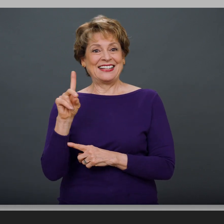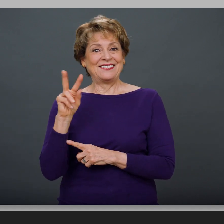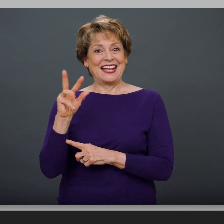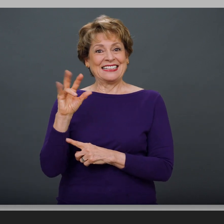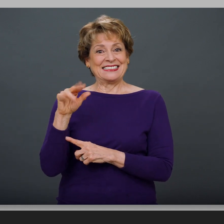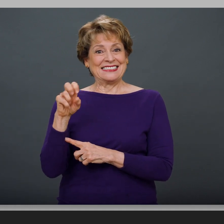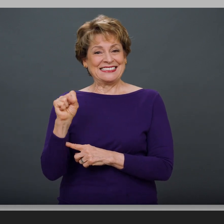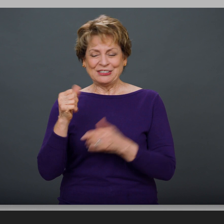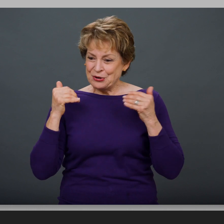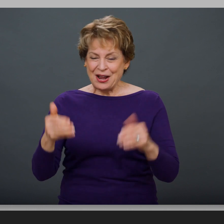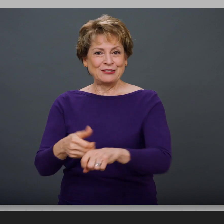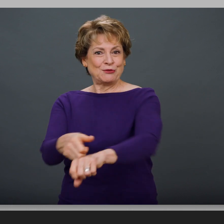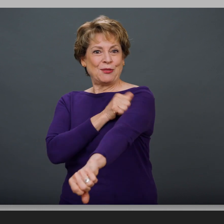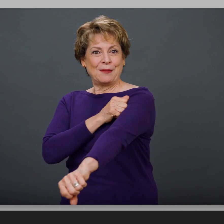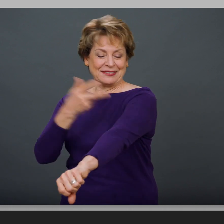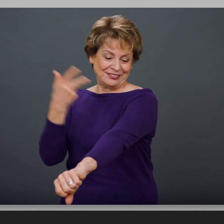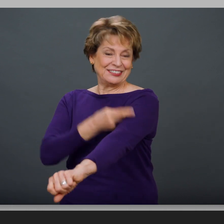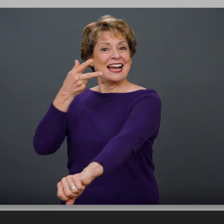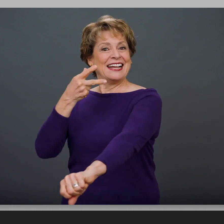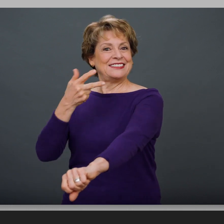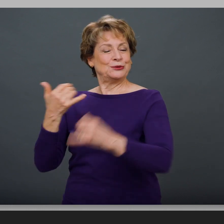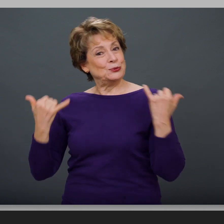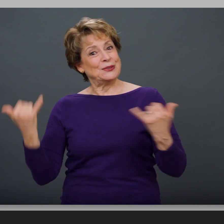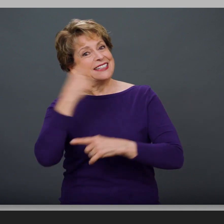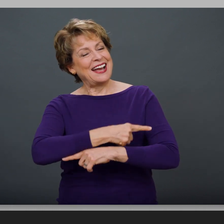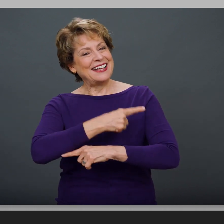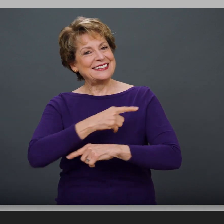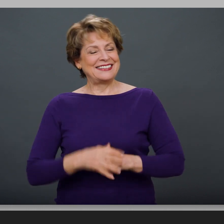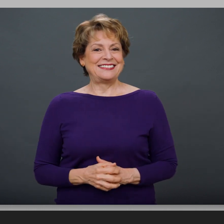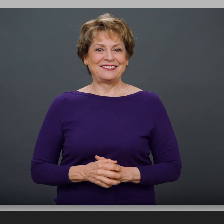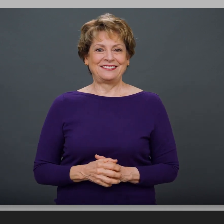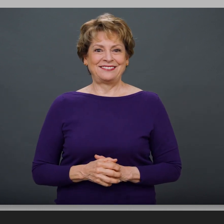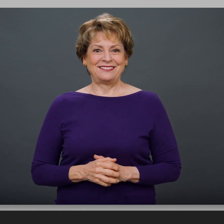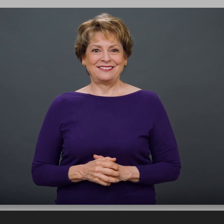azhealth.gov slash find vaccines and roll up your sleeves today.